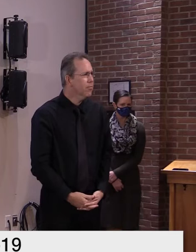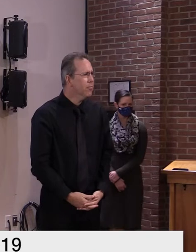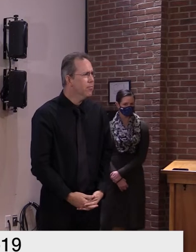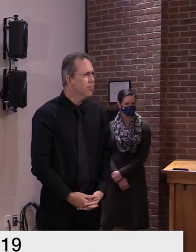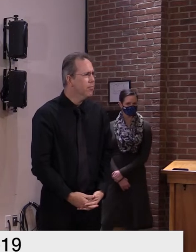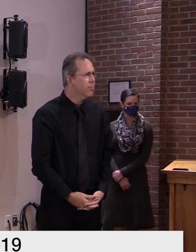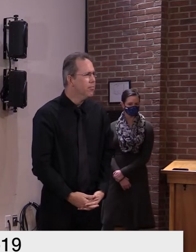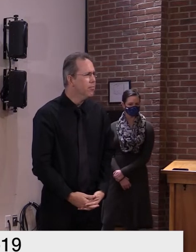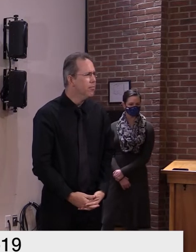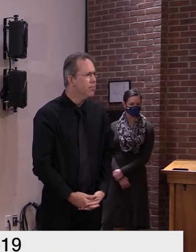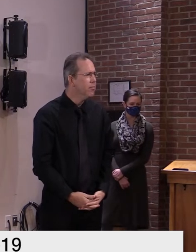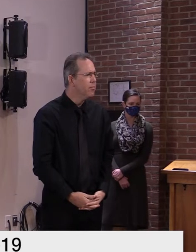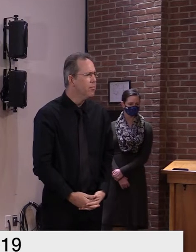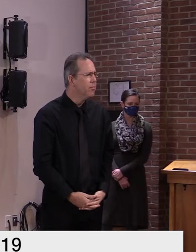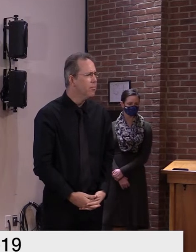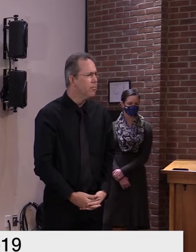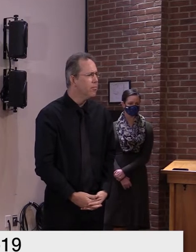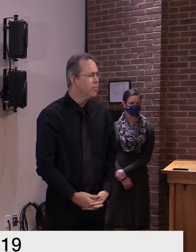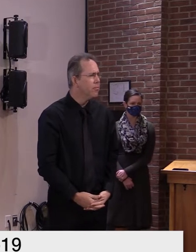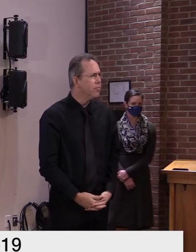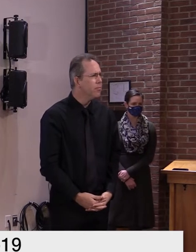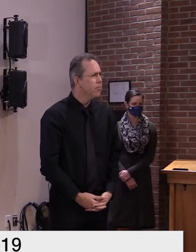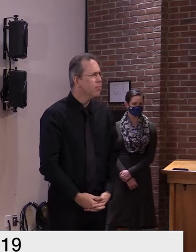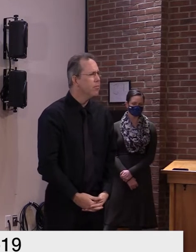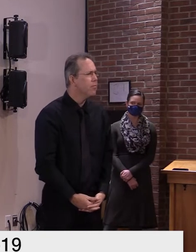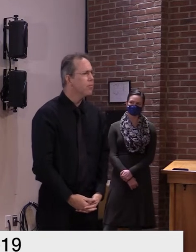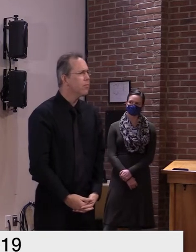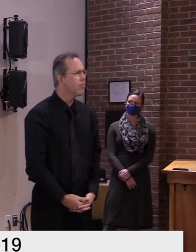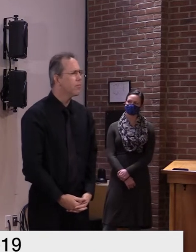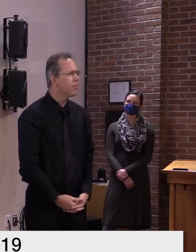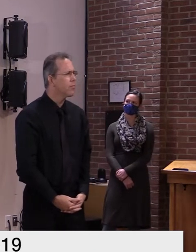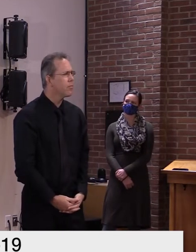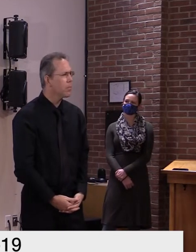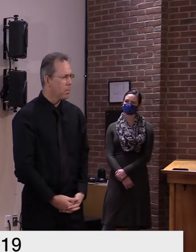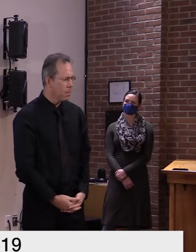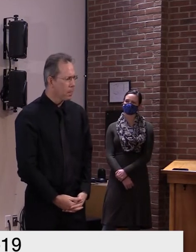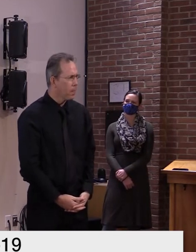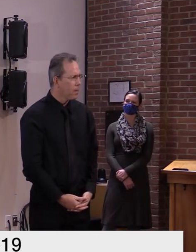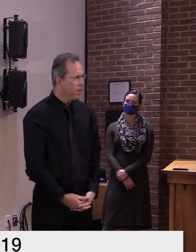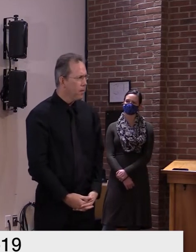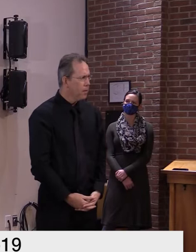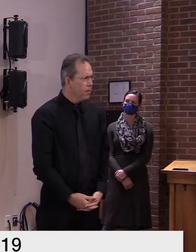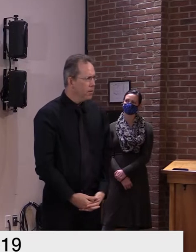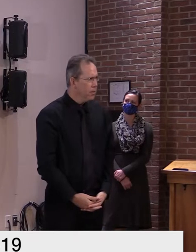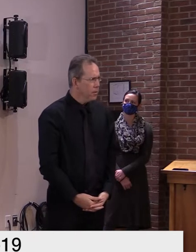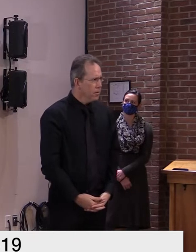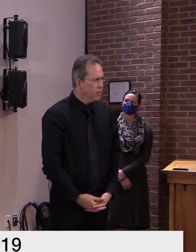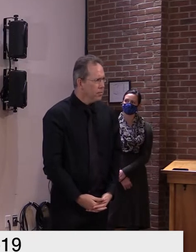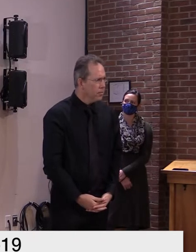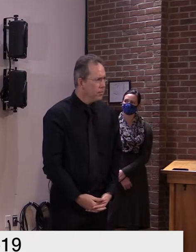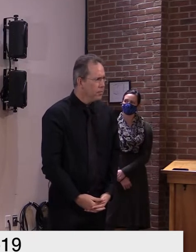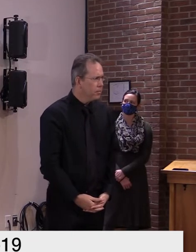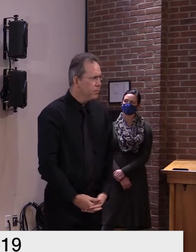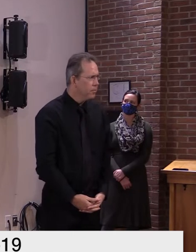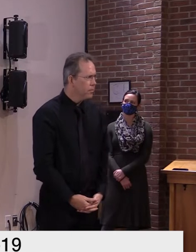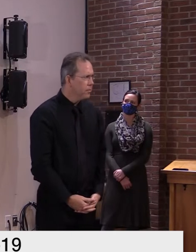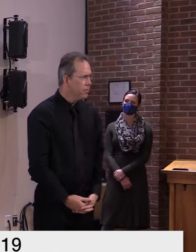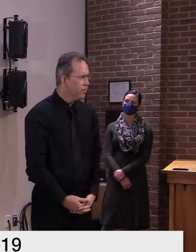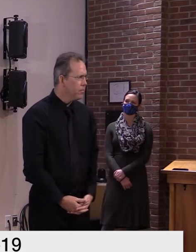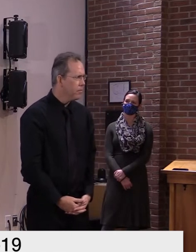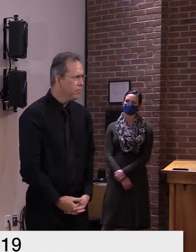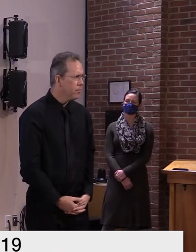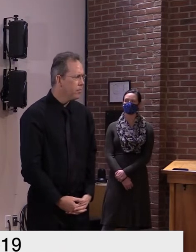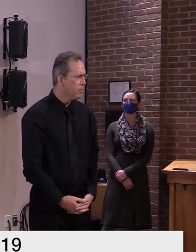down and ordered are being punished and punishes the word they use uh for basically the bad